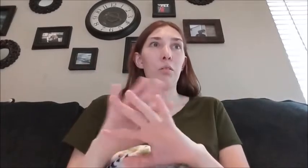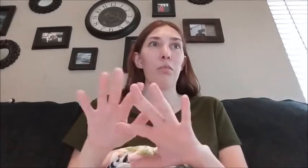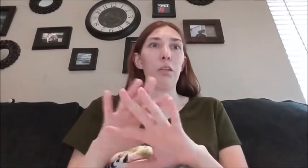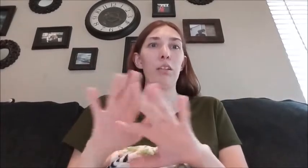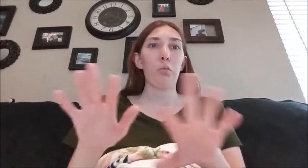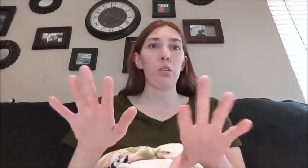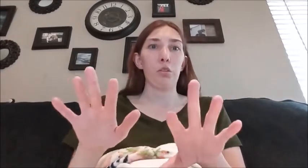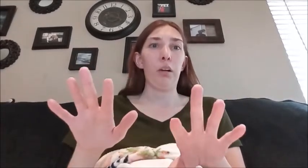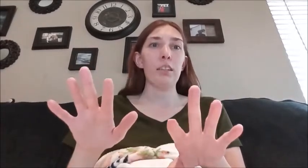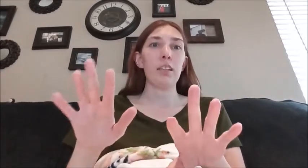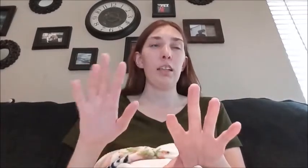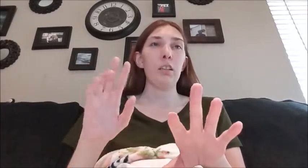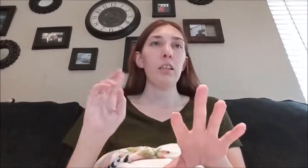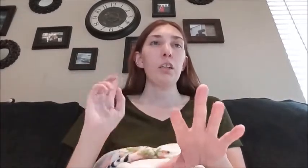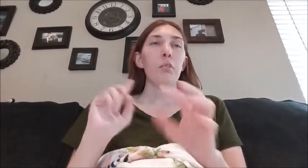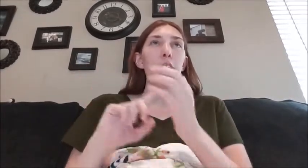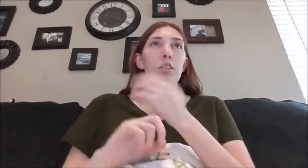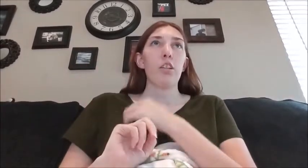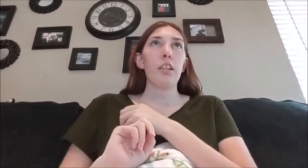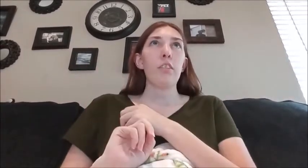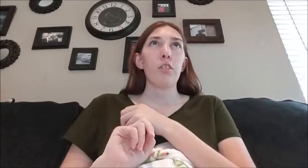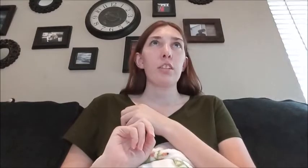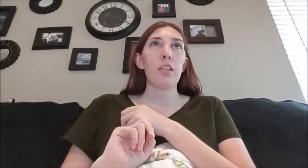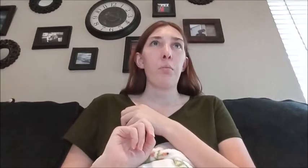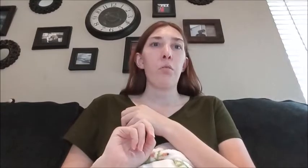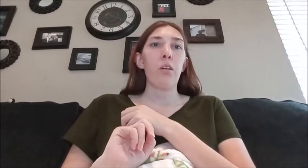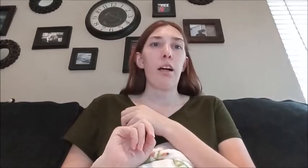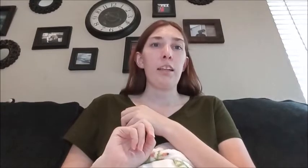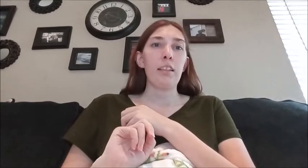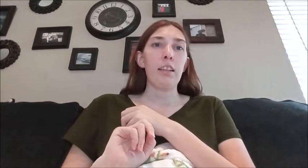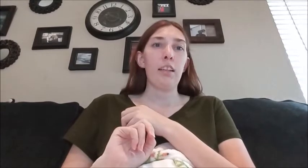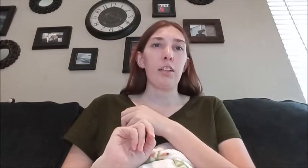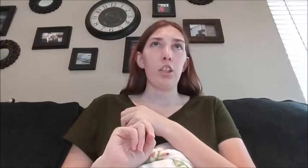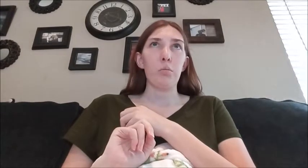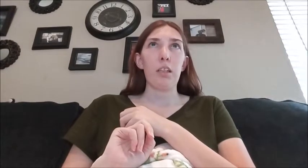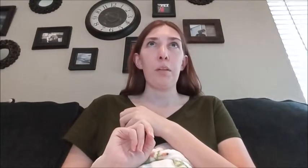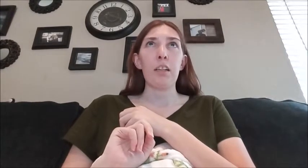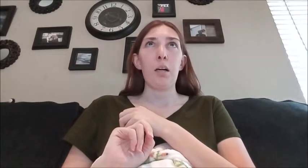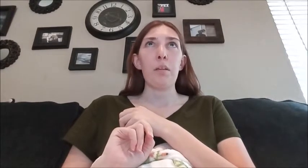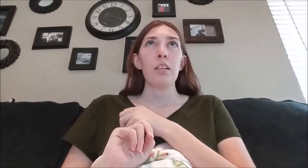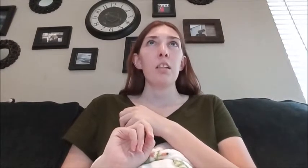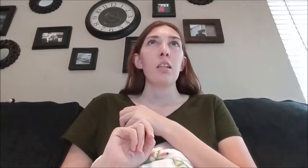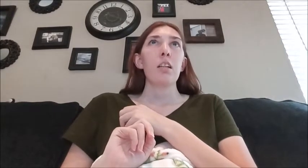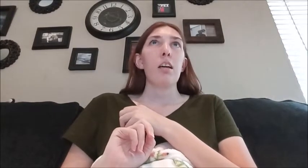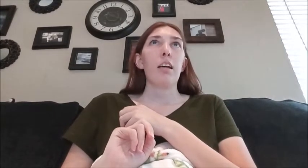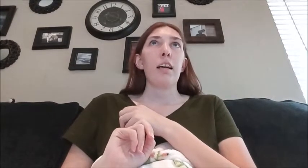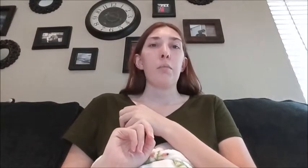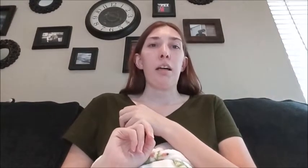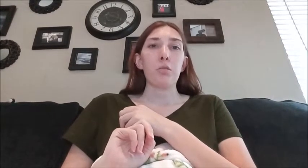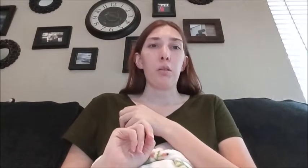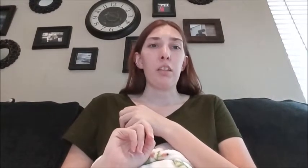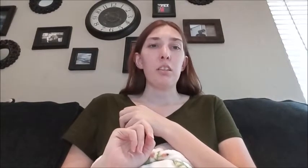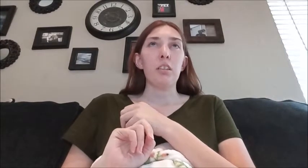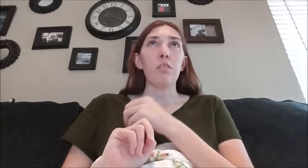only went out like once or twice and let's target for example I did their curbside pickup and I had a mask with me too